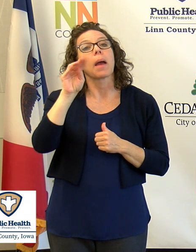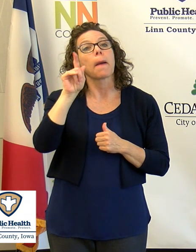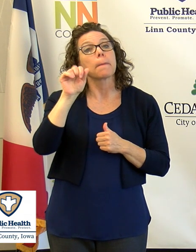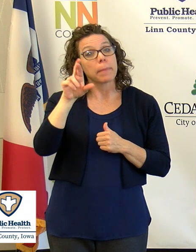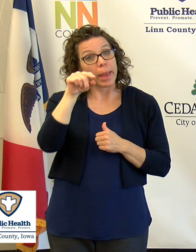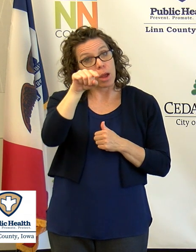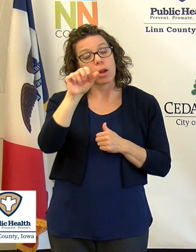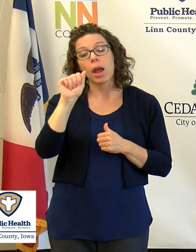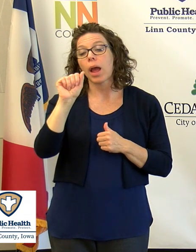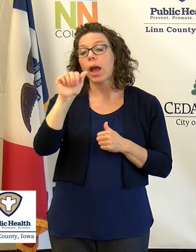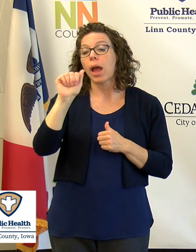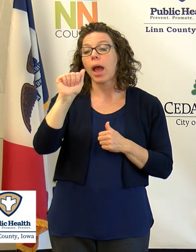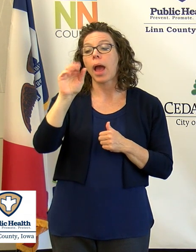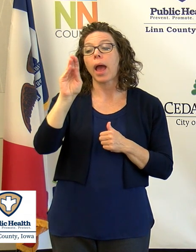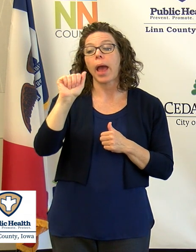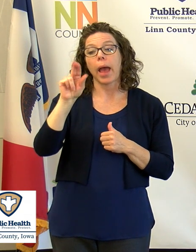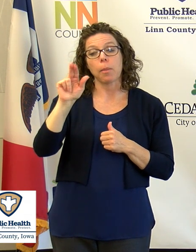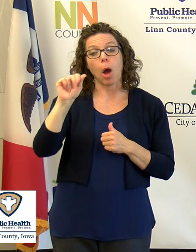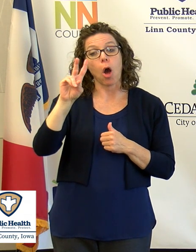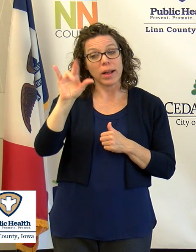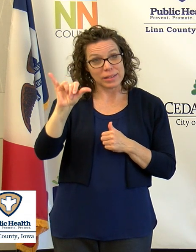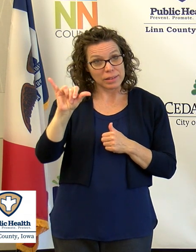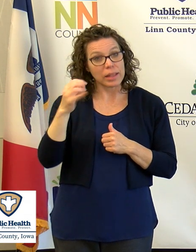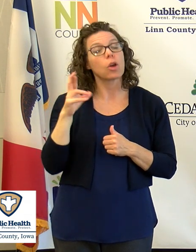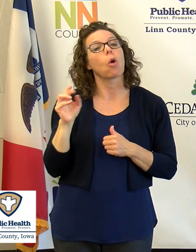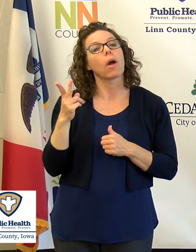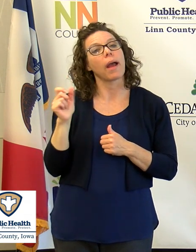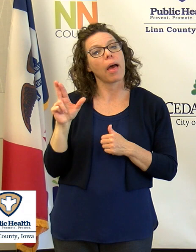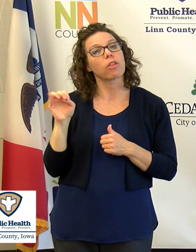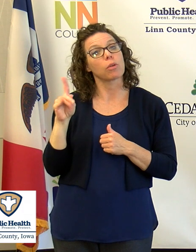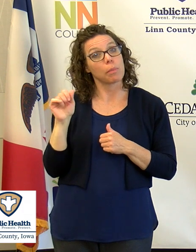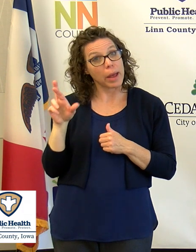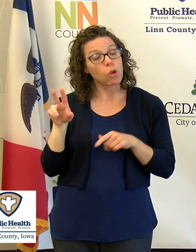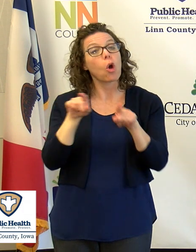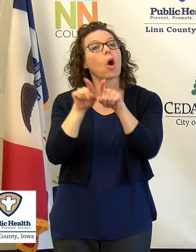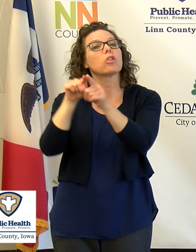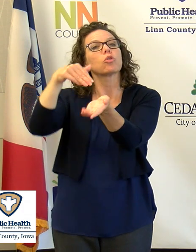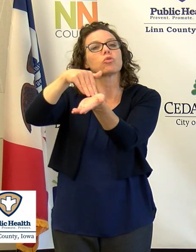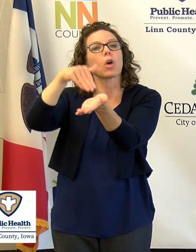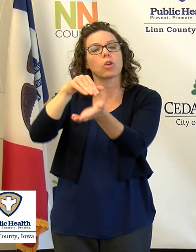Heather Meader, Dr. Timothy Quinn is also available for questions today.